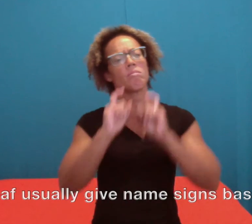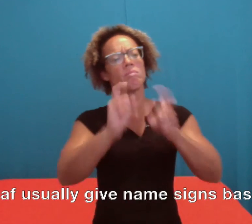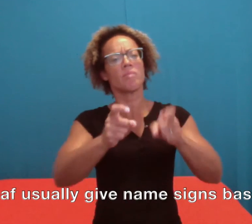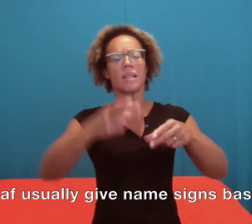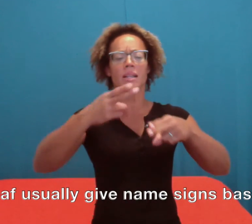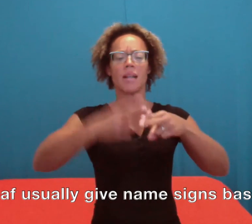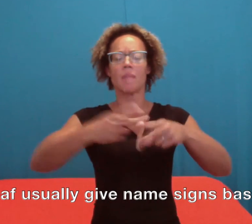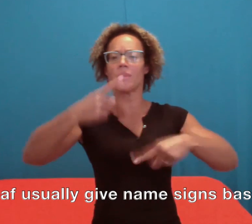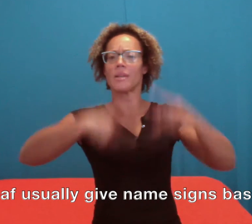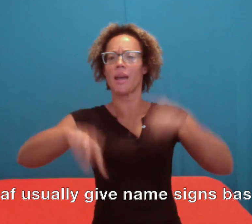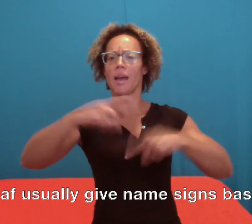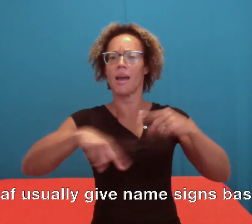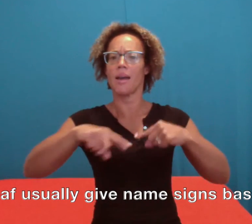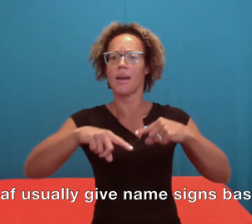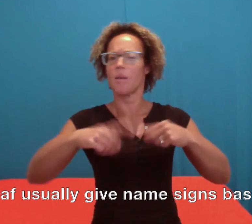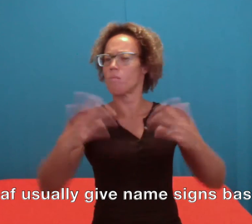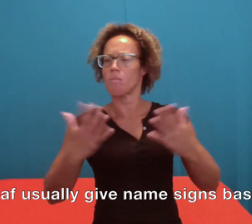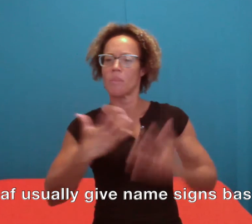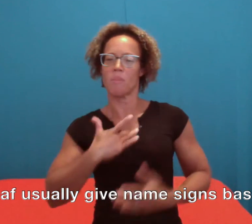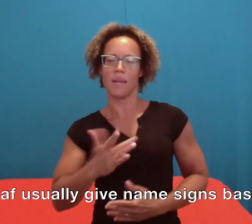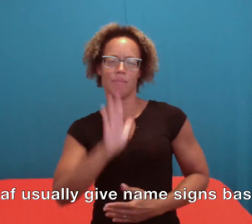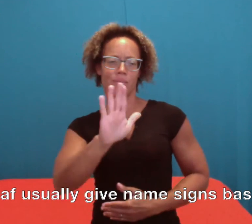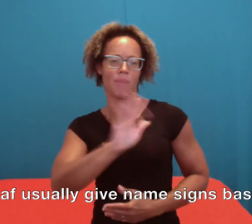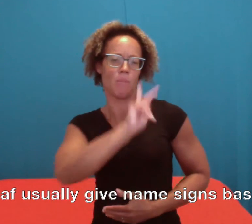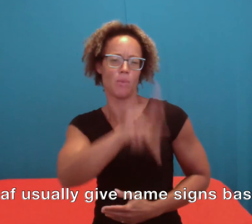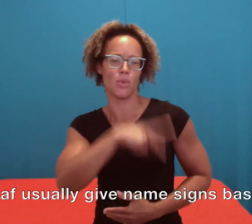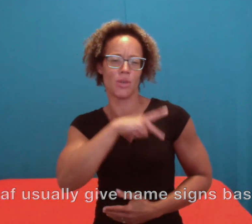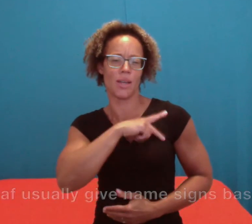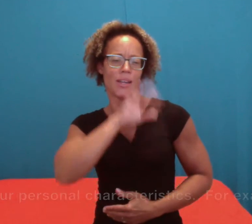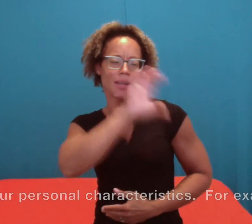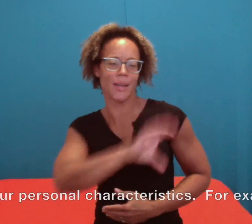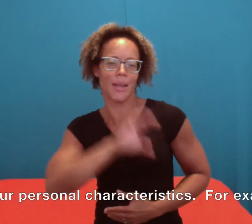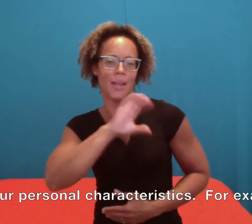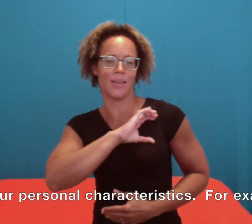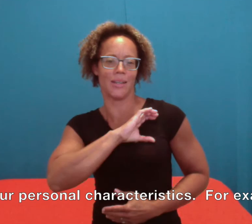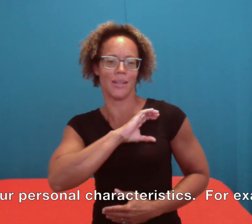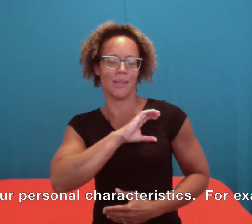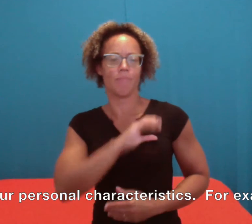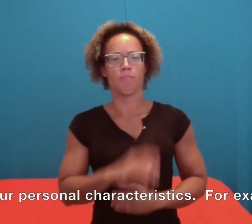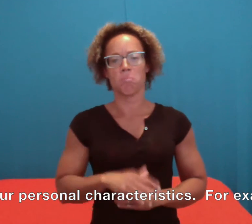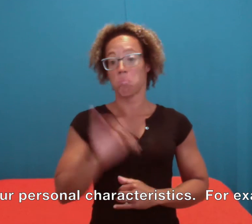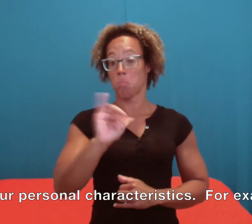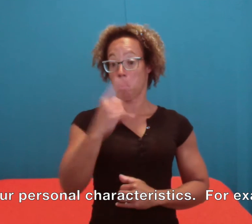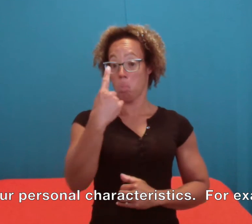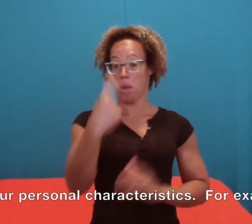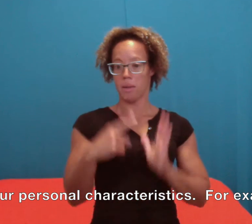Deaf usually give name signs based on your personal characteristics. For example,